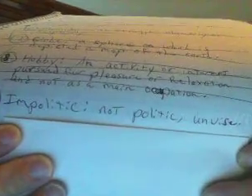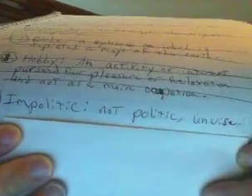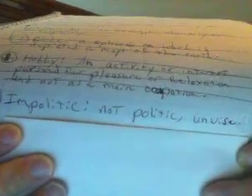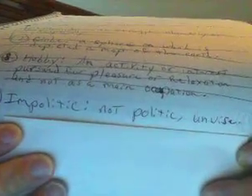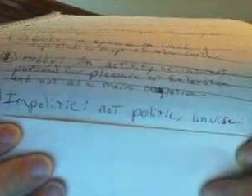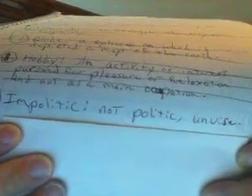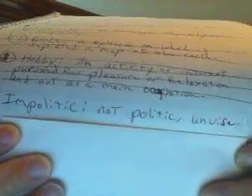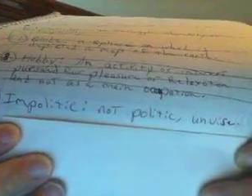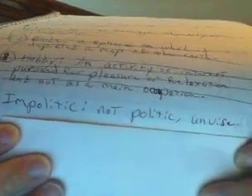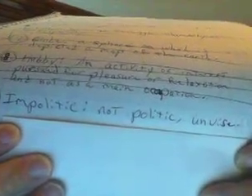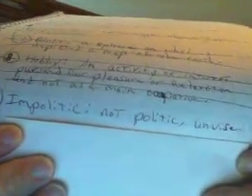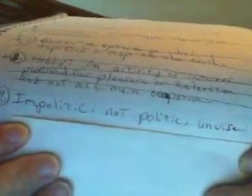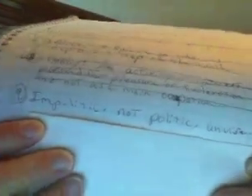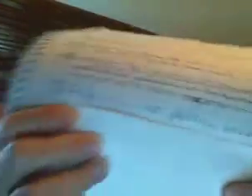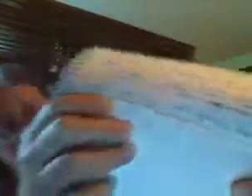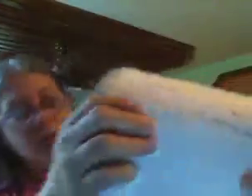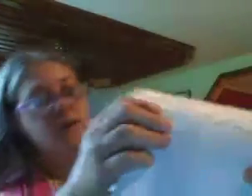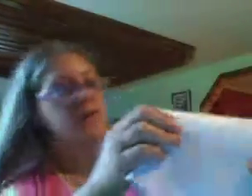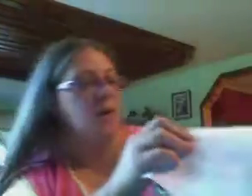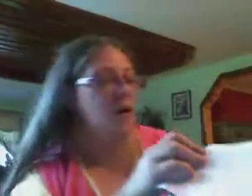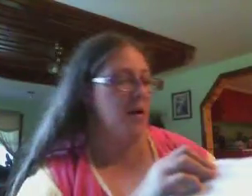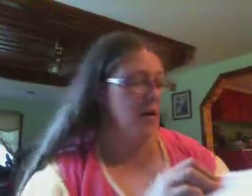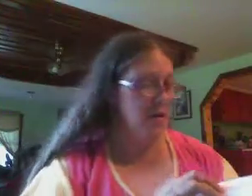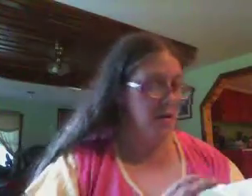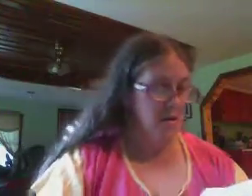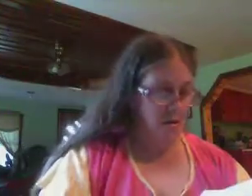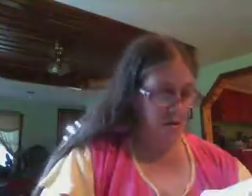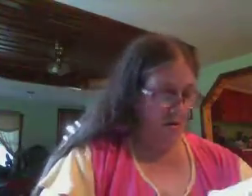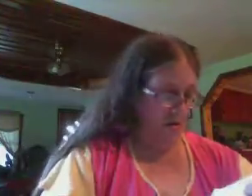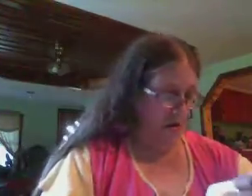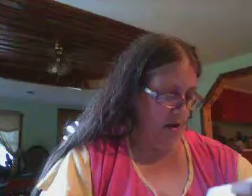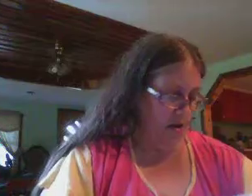Give y'all a minute to read that and decide. Alright.